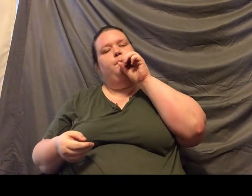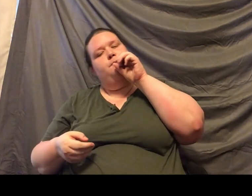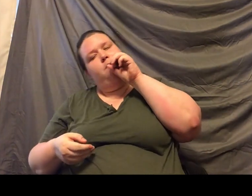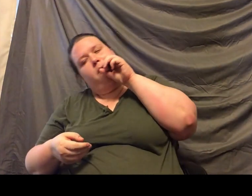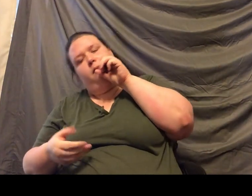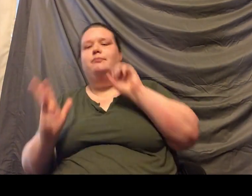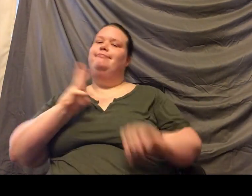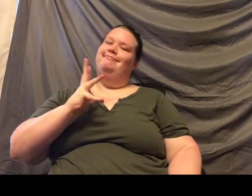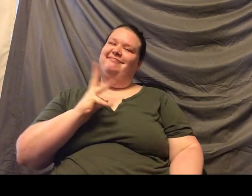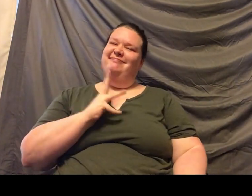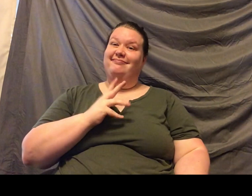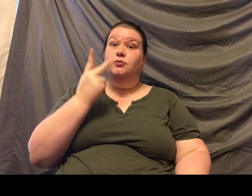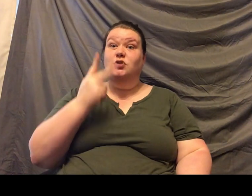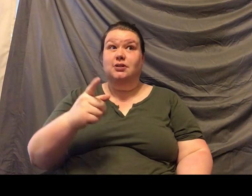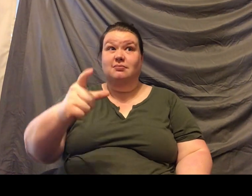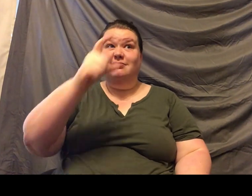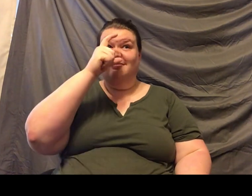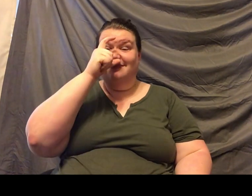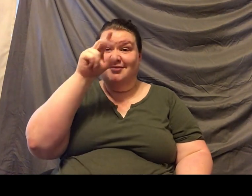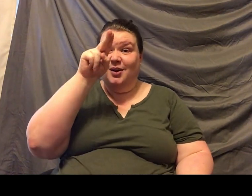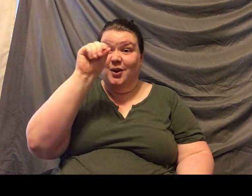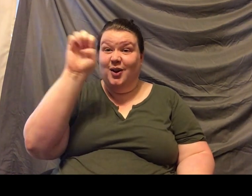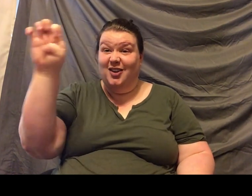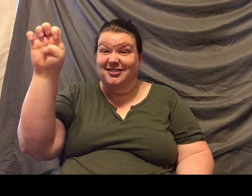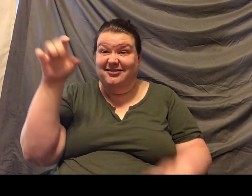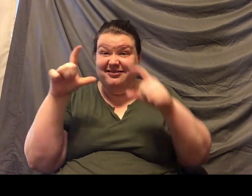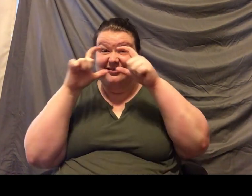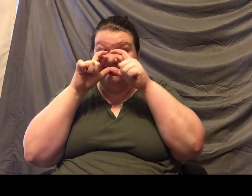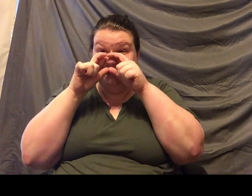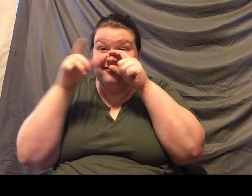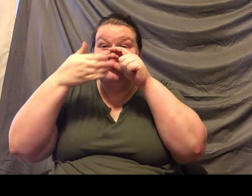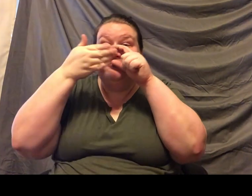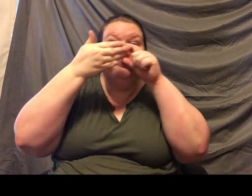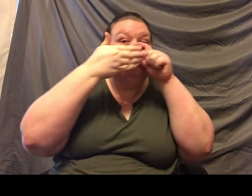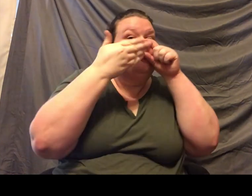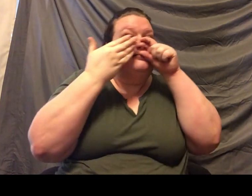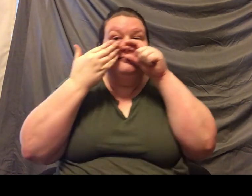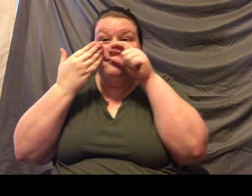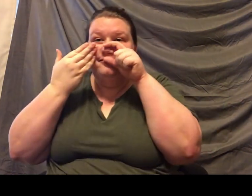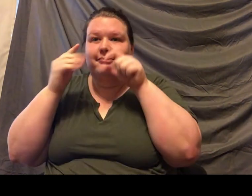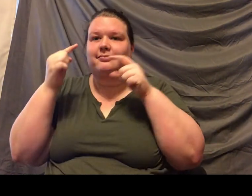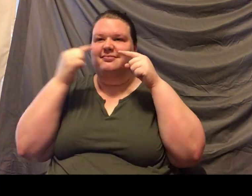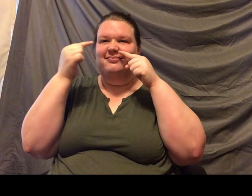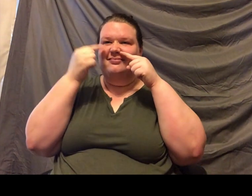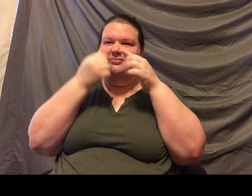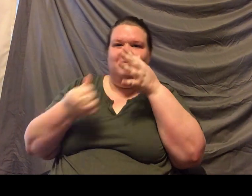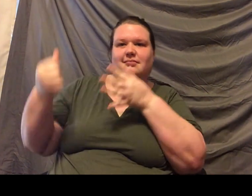looking at his face, can you see his nose and see how big that nose is? That's what he uses as his main scent. He